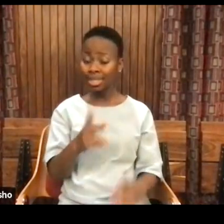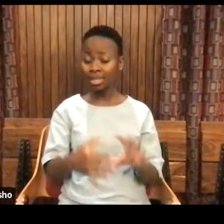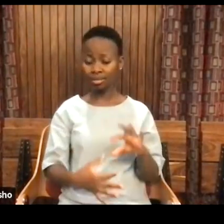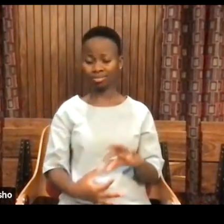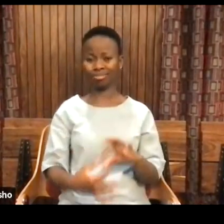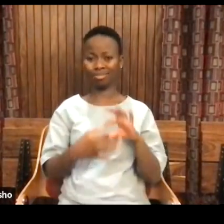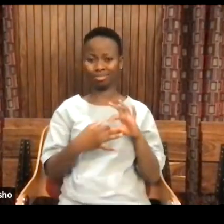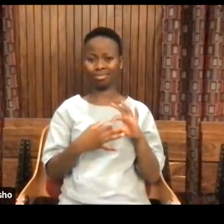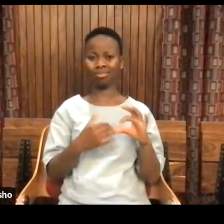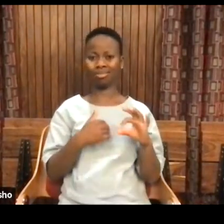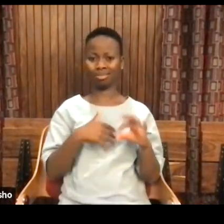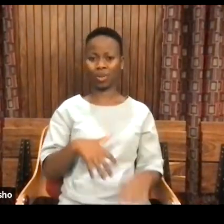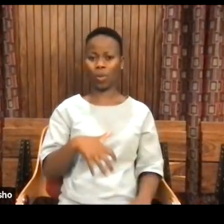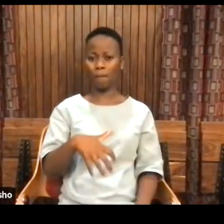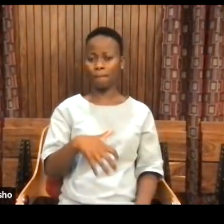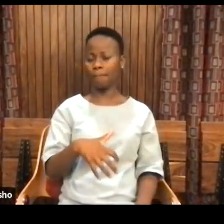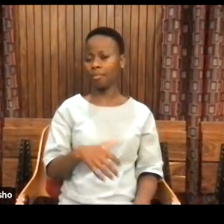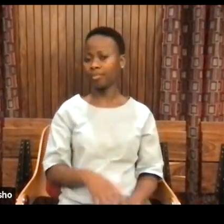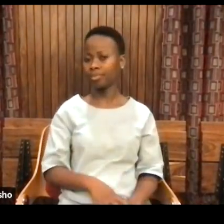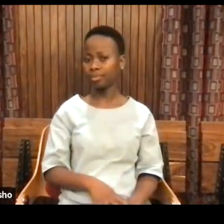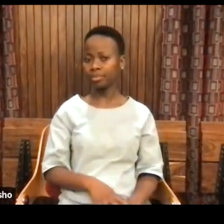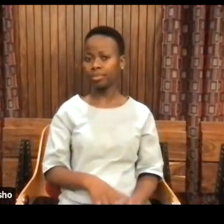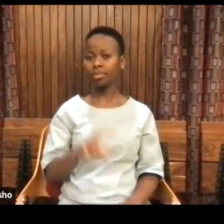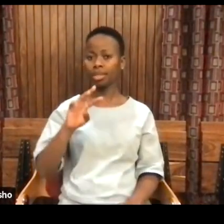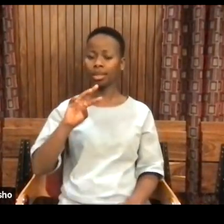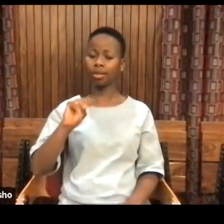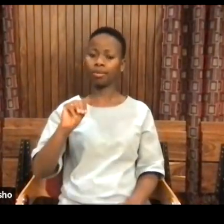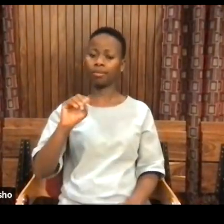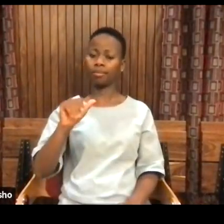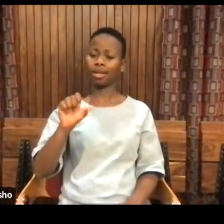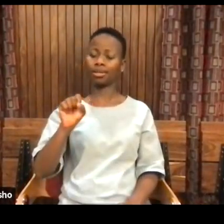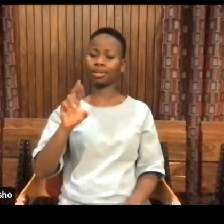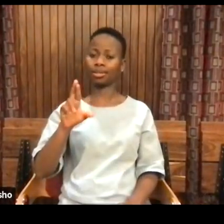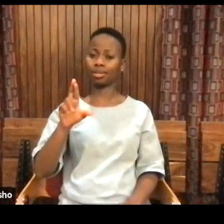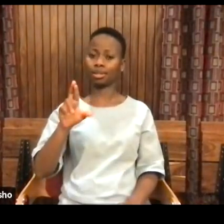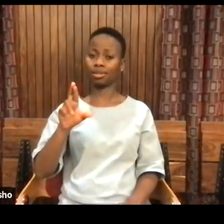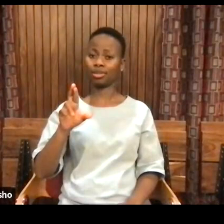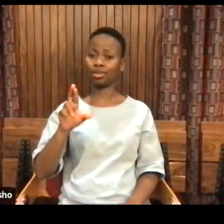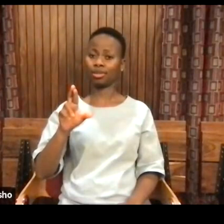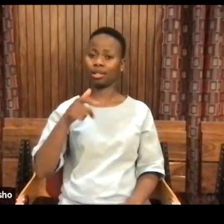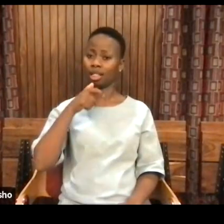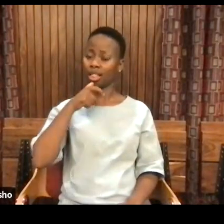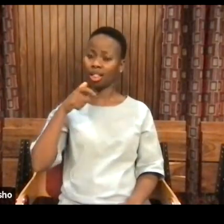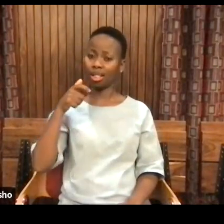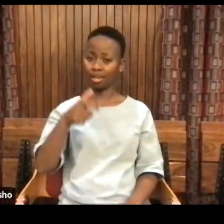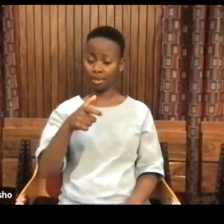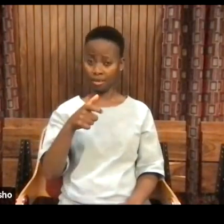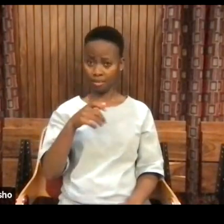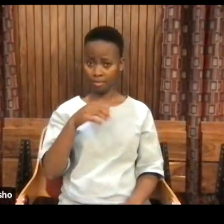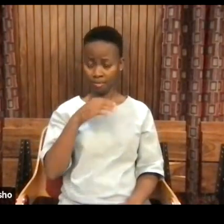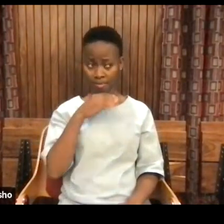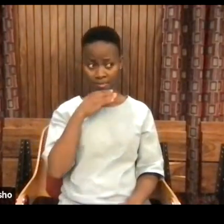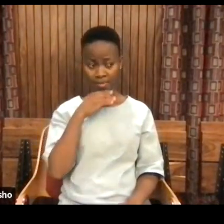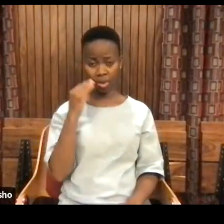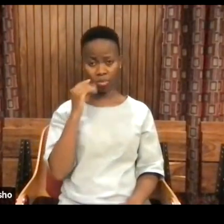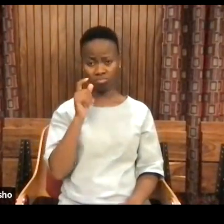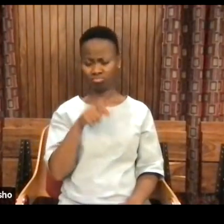And so the idea of saying master, a very masculine patriarchal structure, unto a womb?